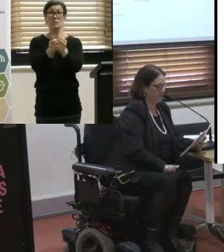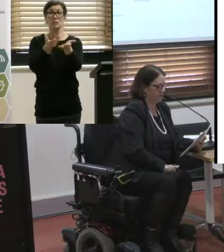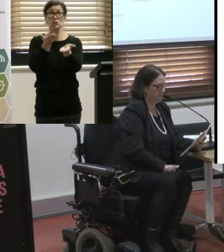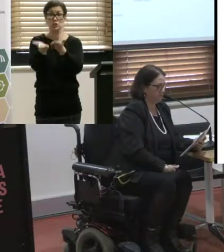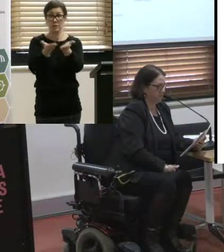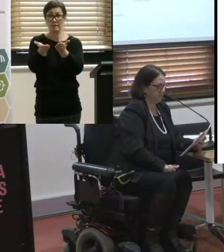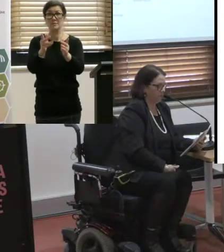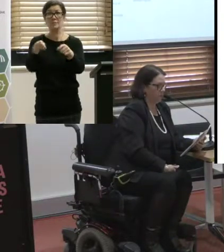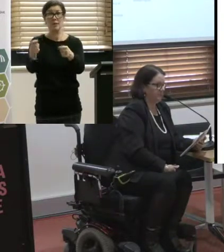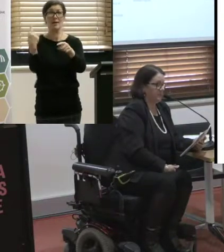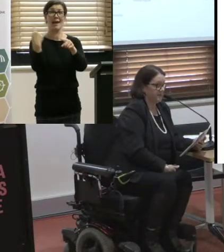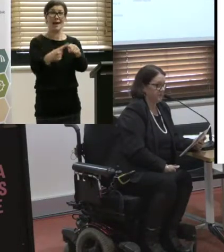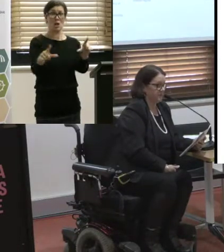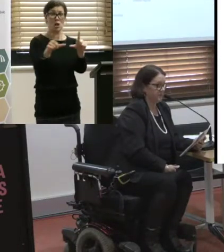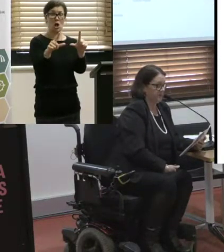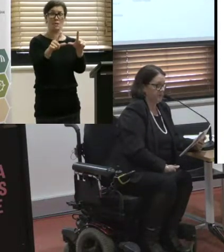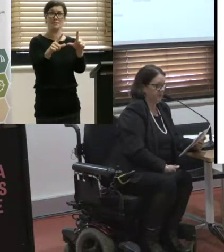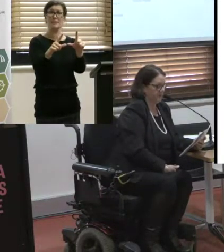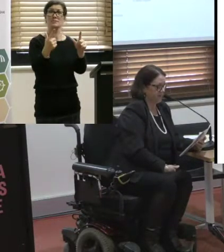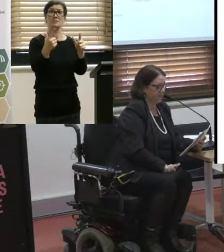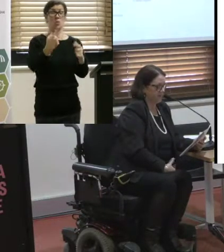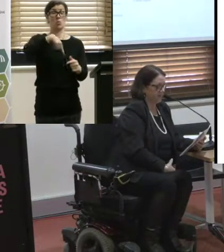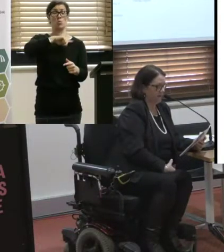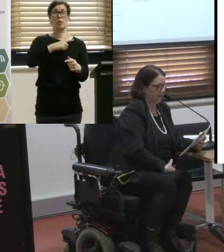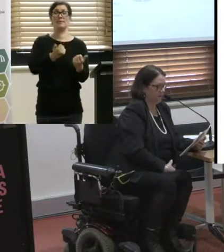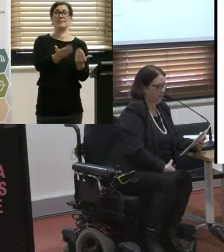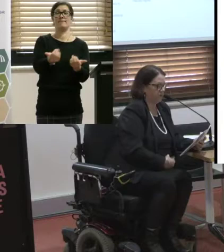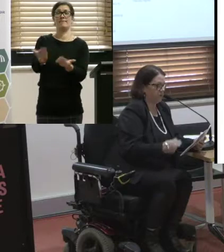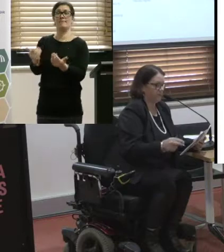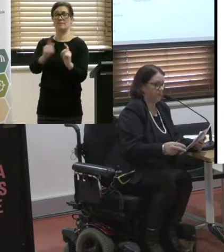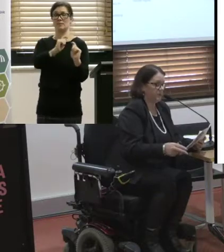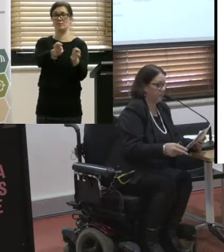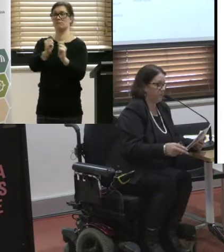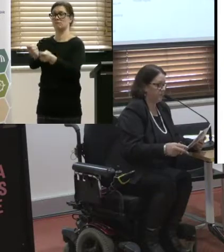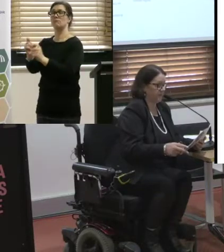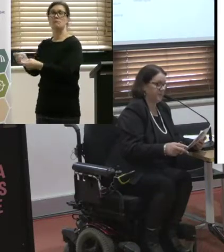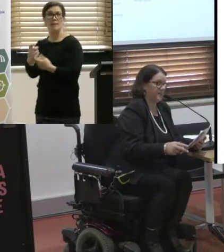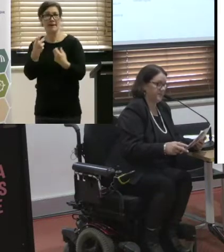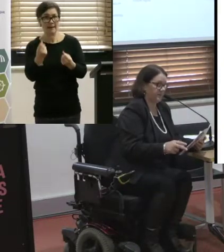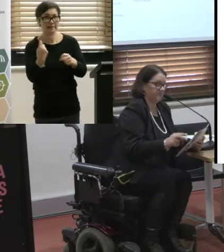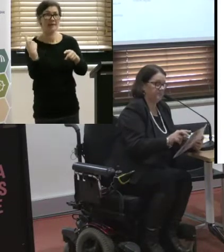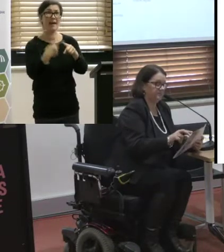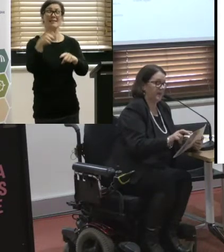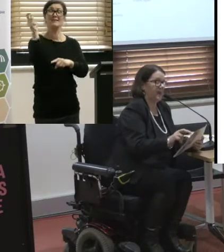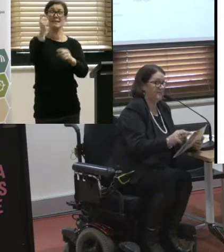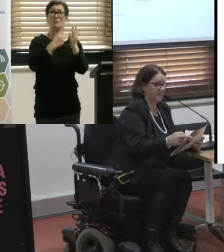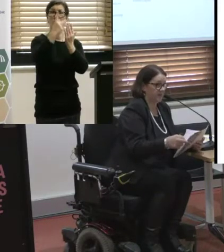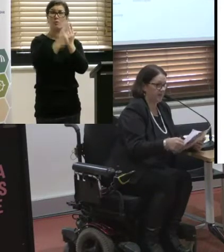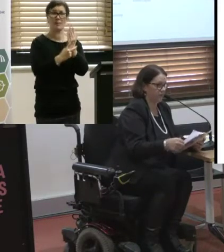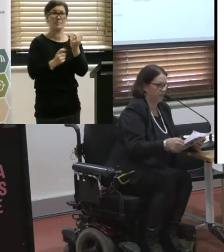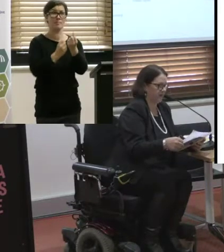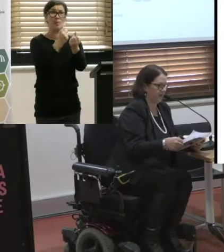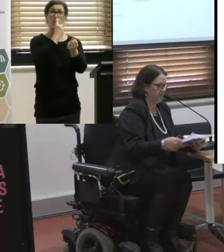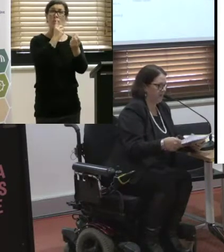vehicles. We administer the multi-purpose taxi program which supports people with disability and